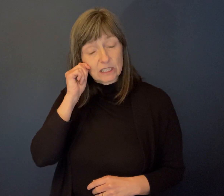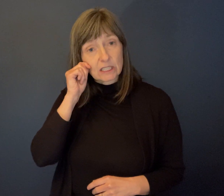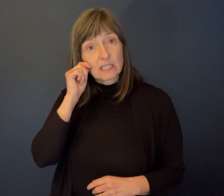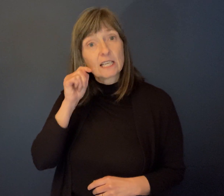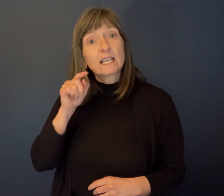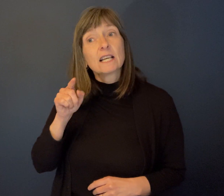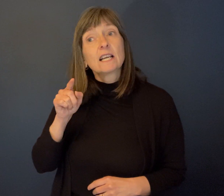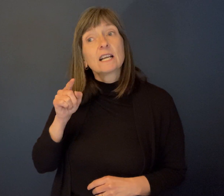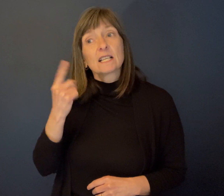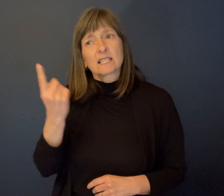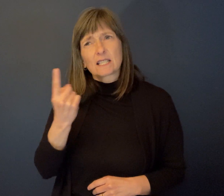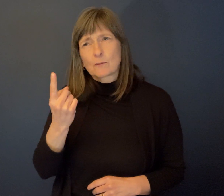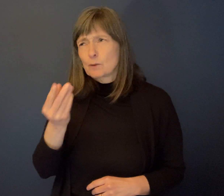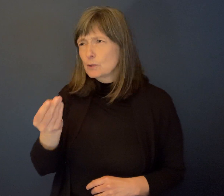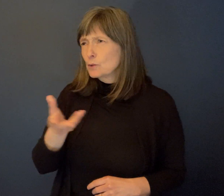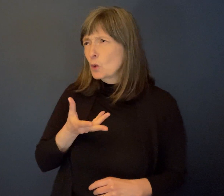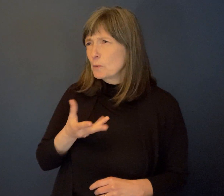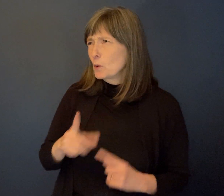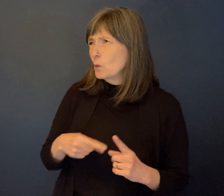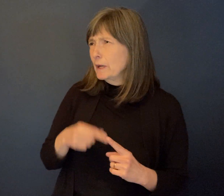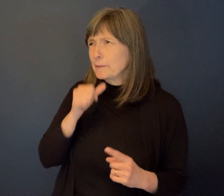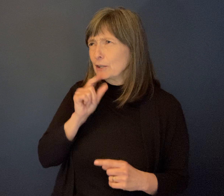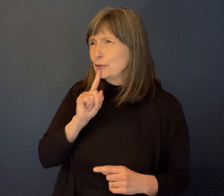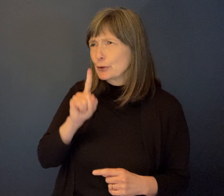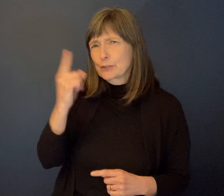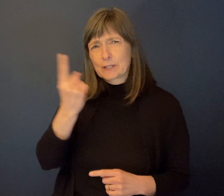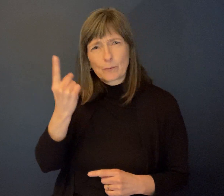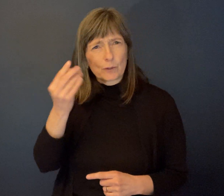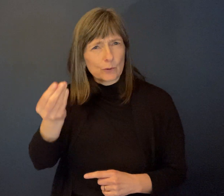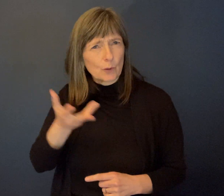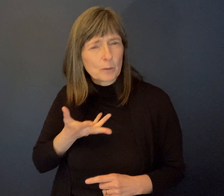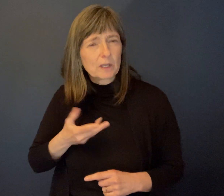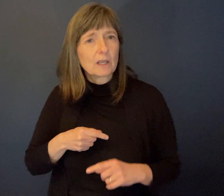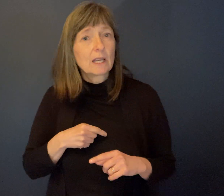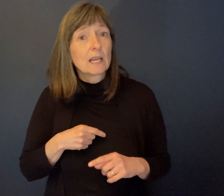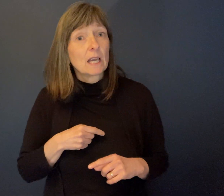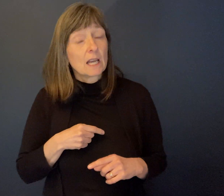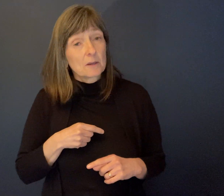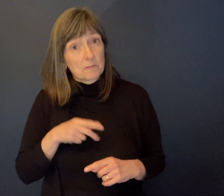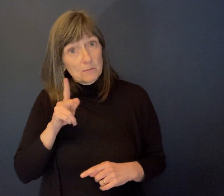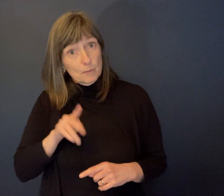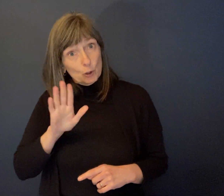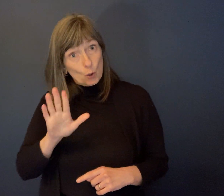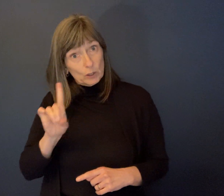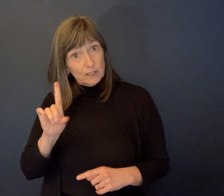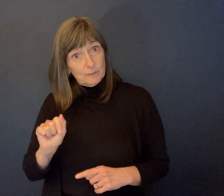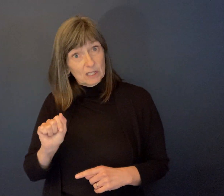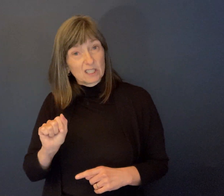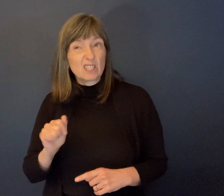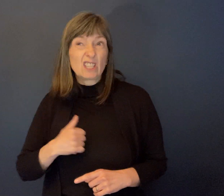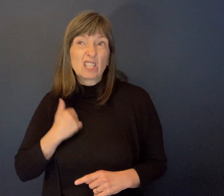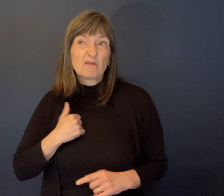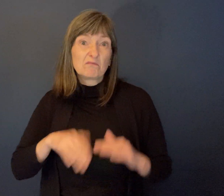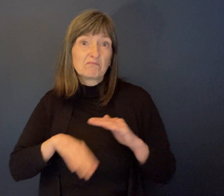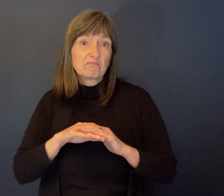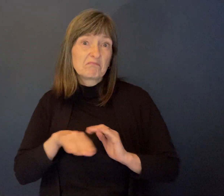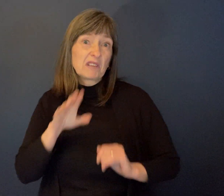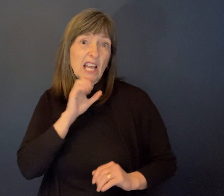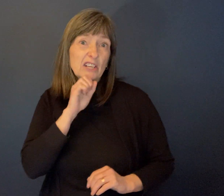point, and I don't know when, but somebody said to me, when, uh, people would spina bifida if only lived to 35 years of age. Oh,